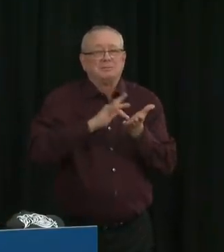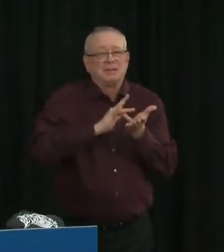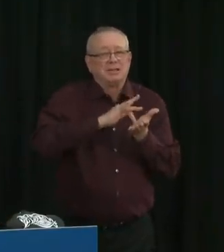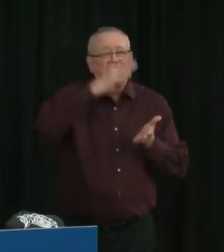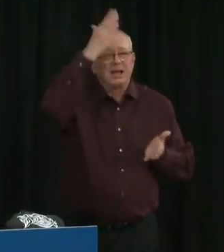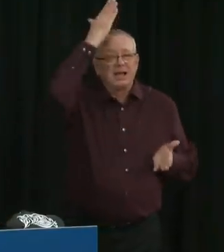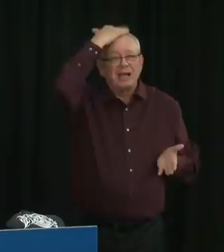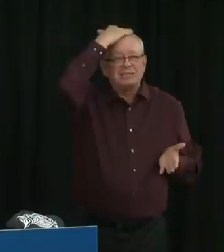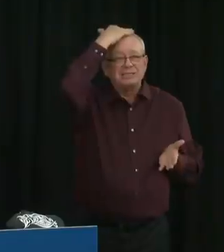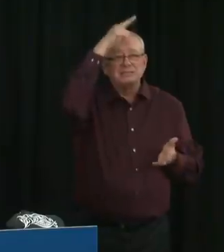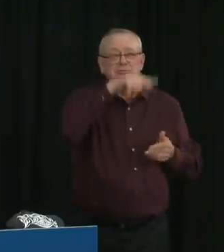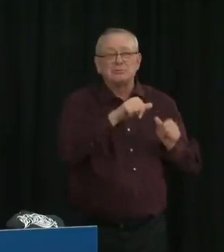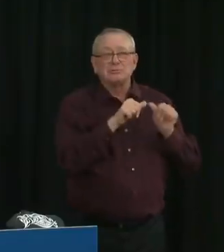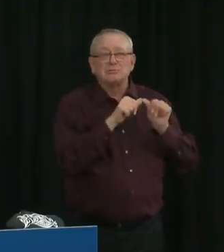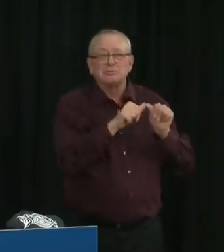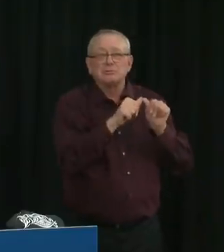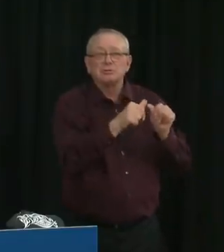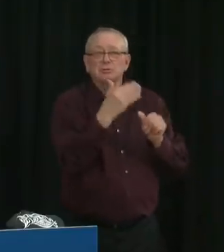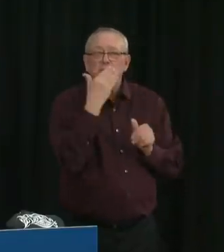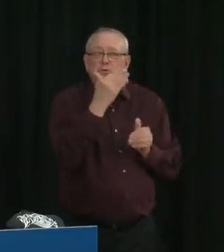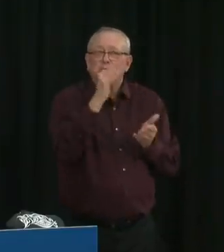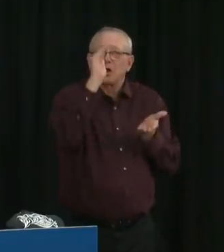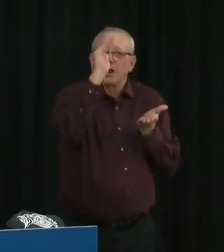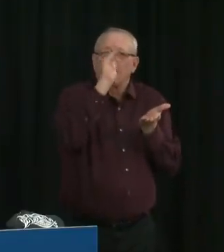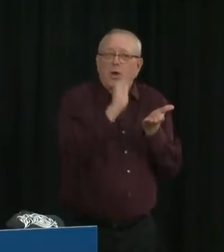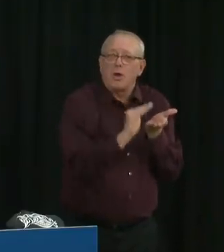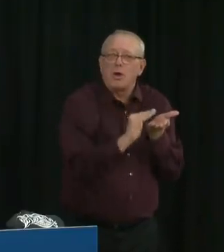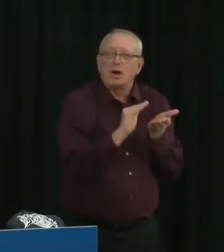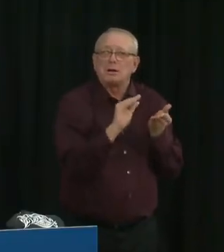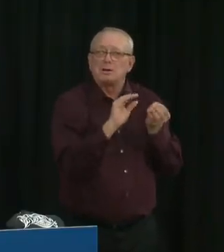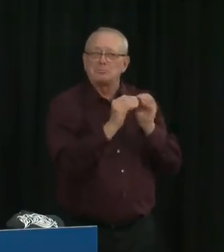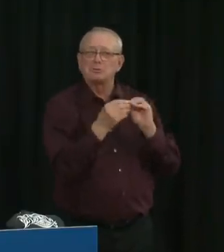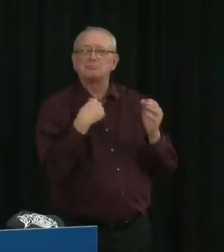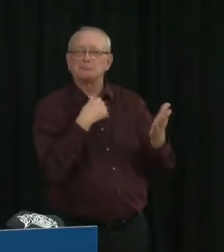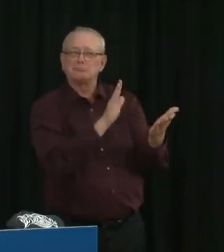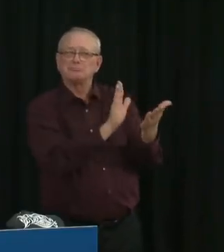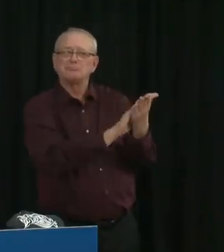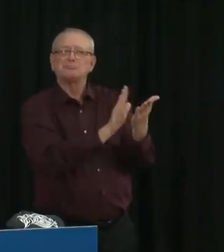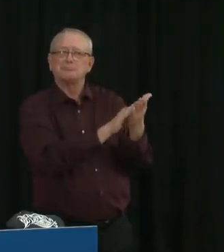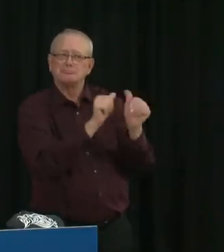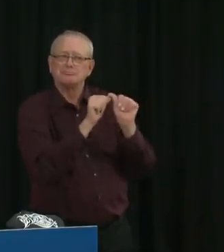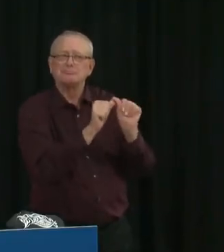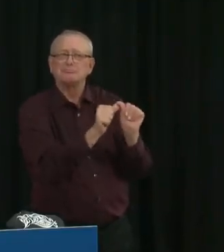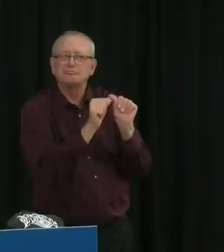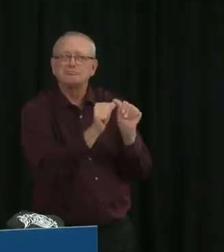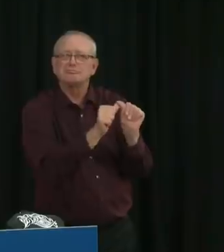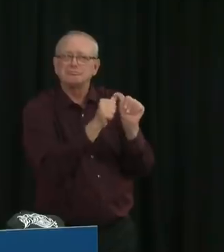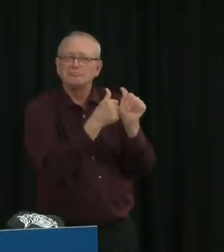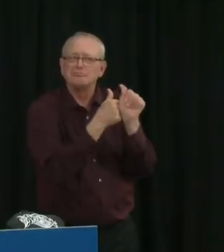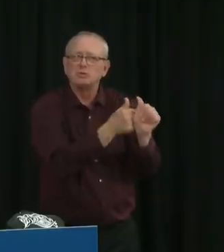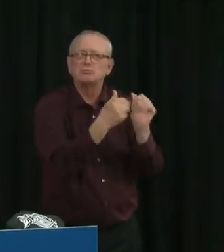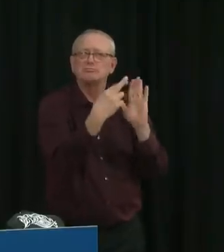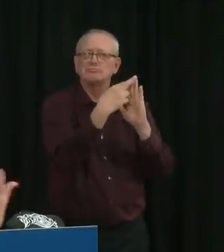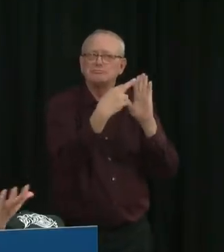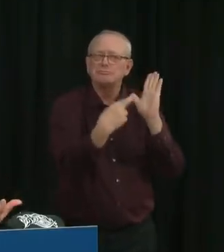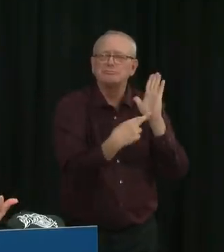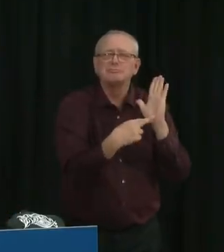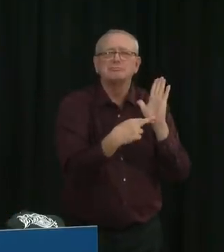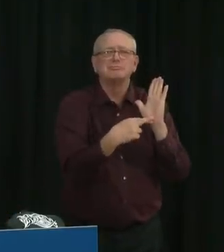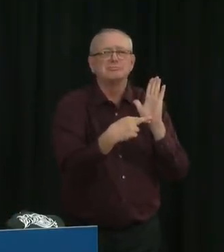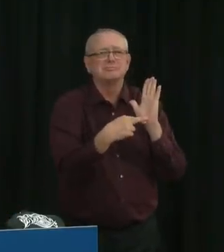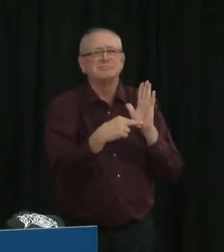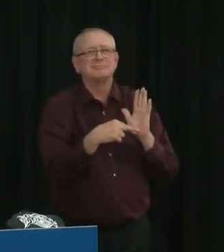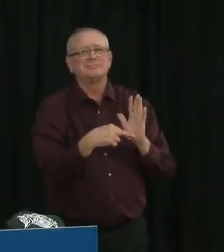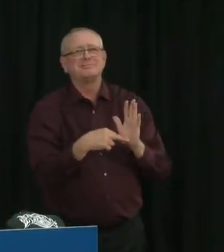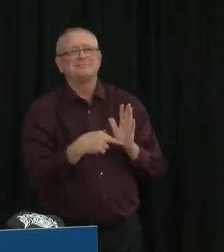working really well, I would encourage those who live there to keep up their diligence and know that because there are, as you